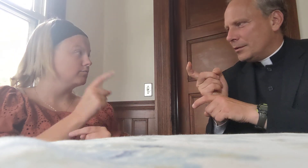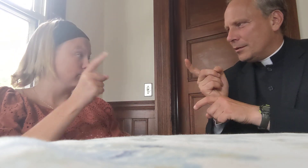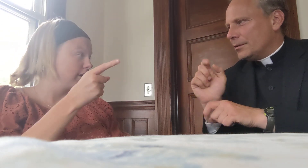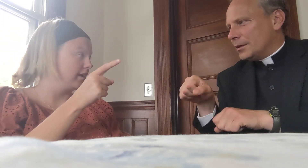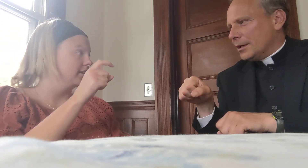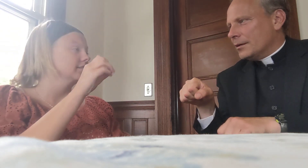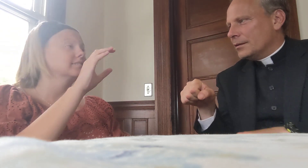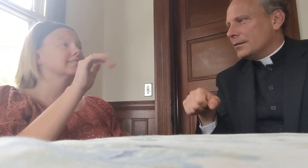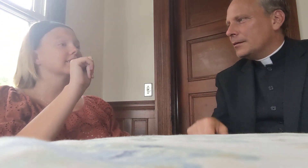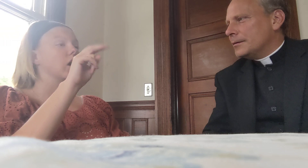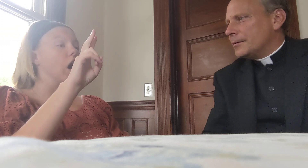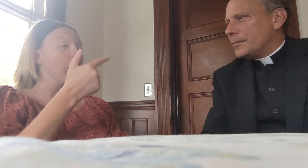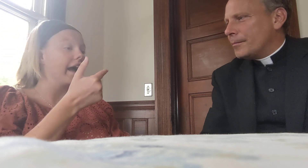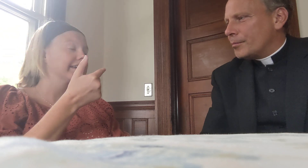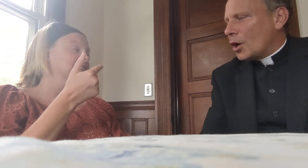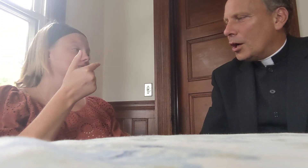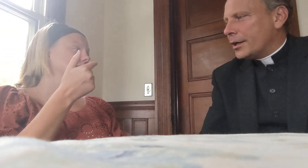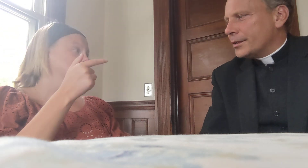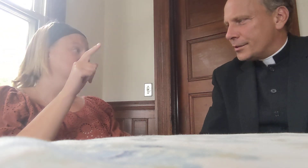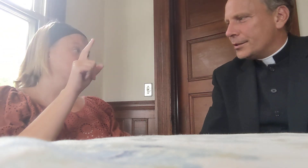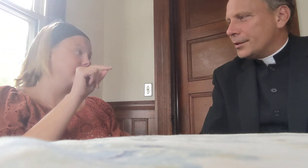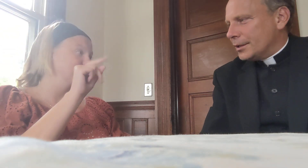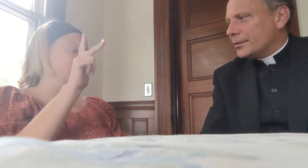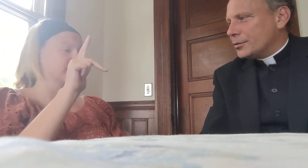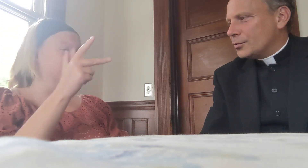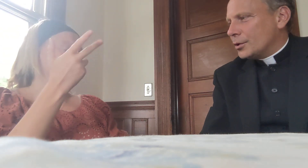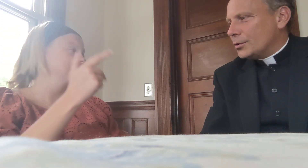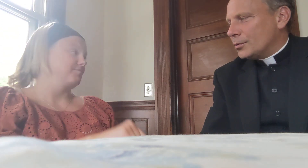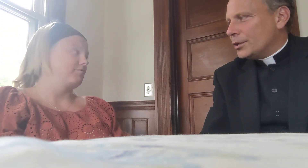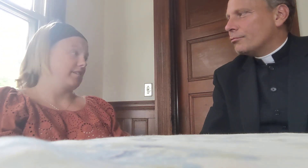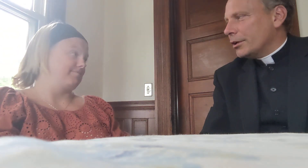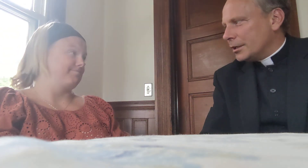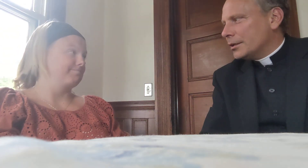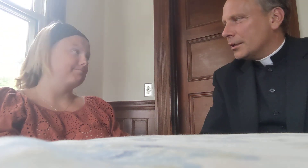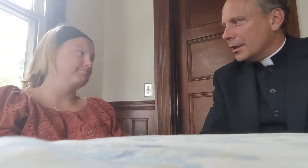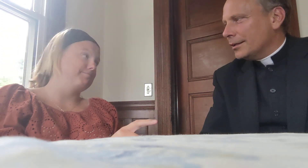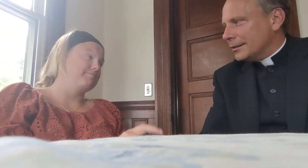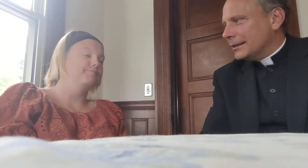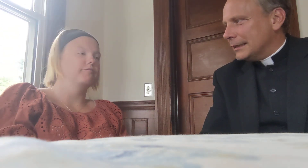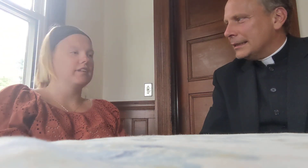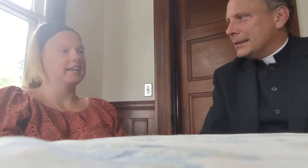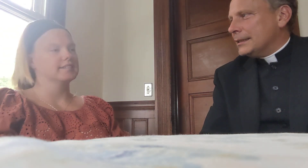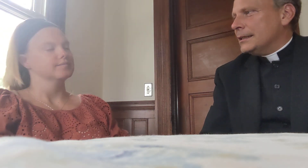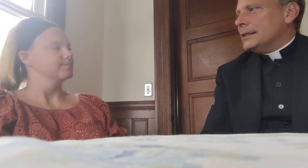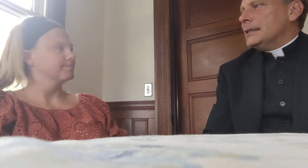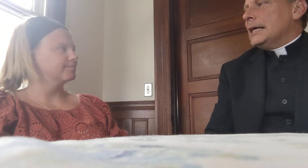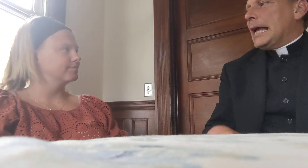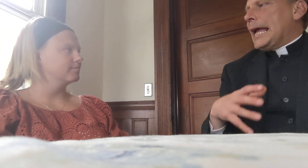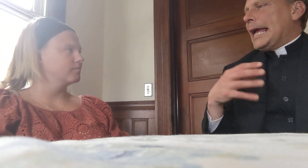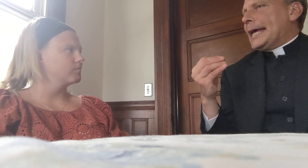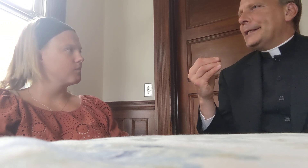yeah, August, yeah, 2023, yeah, and